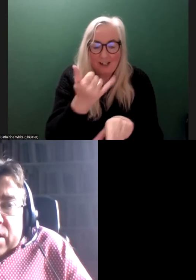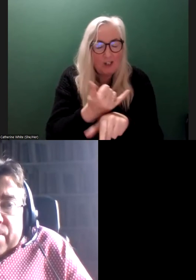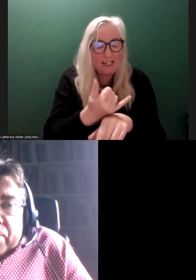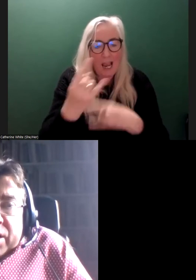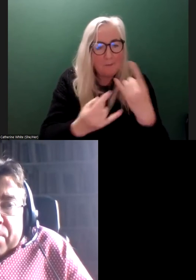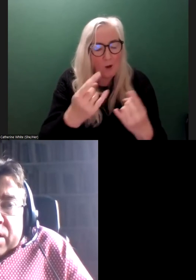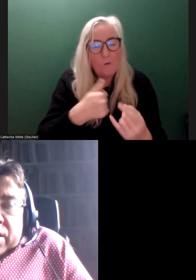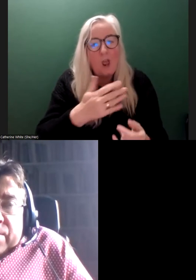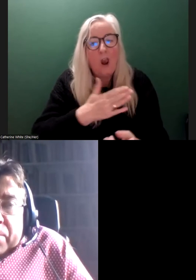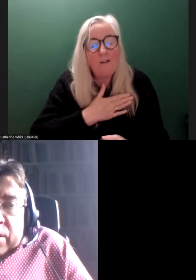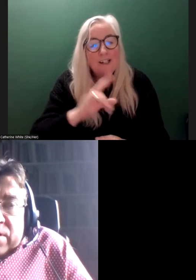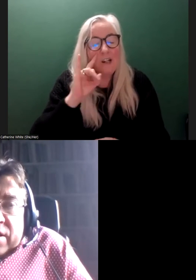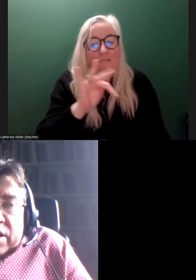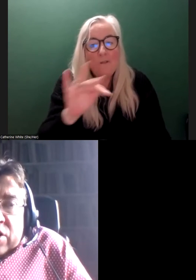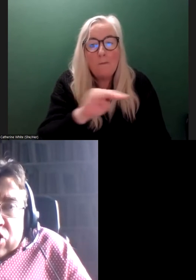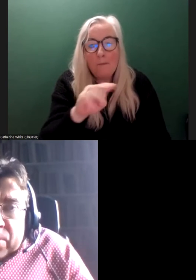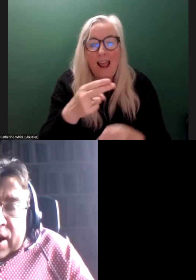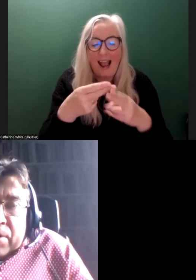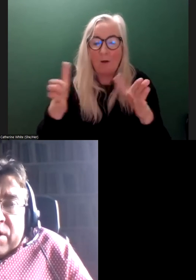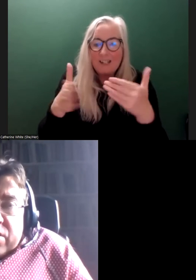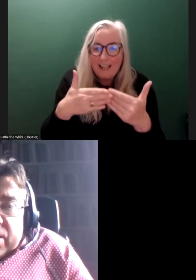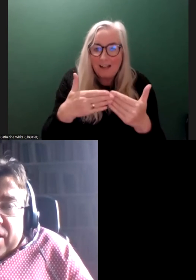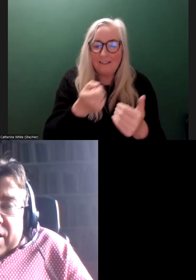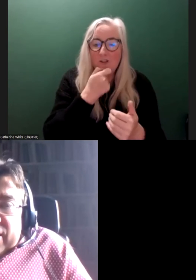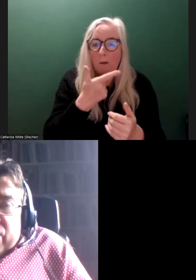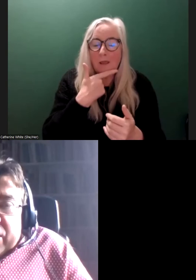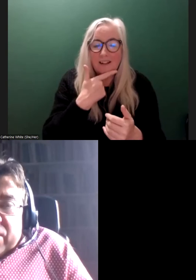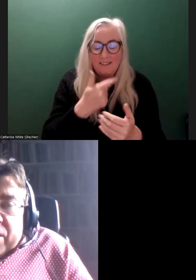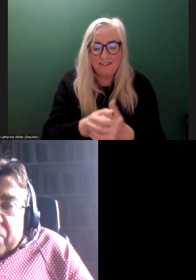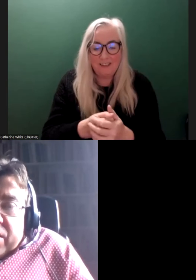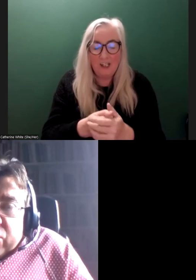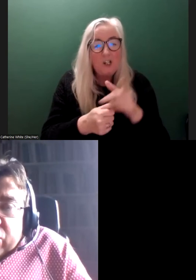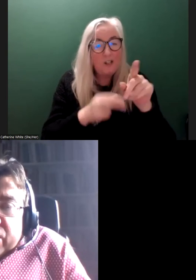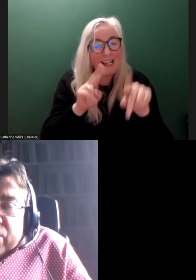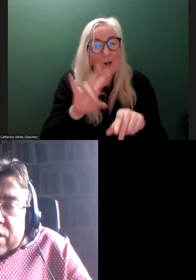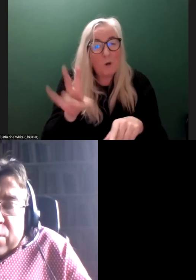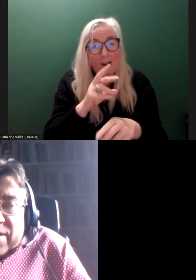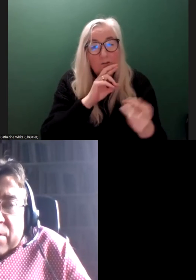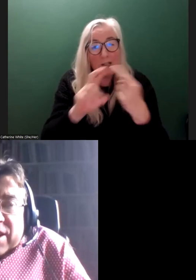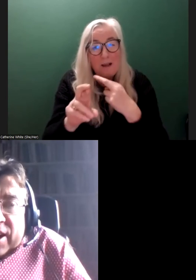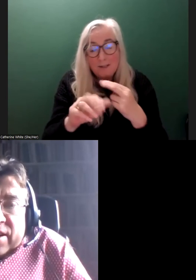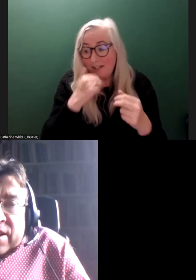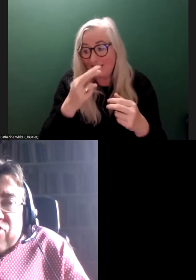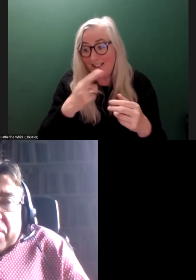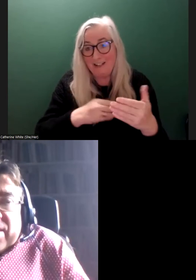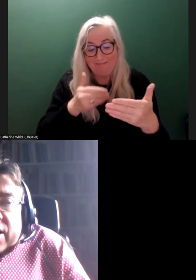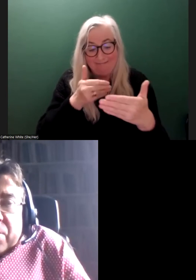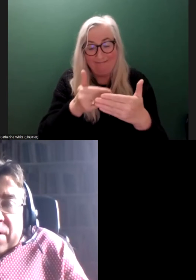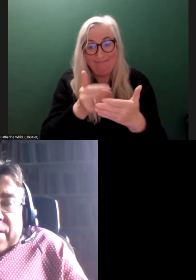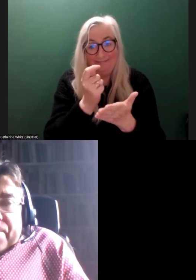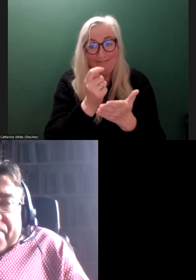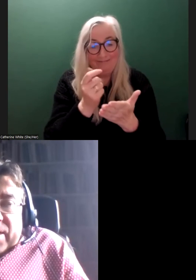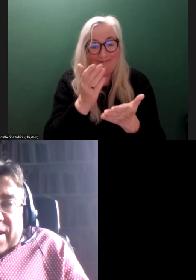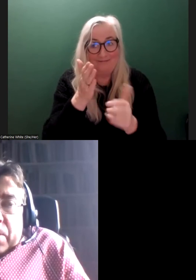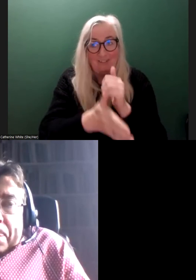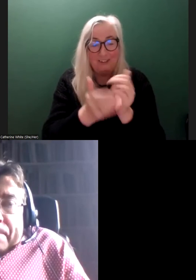Would love to hear from people from outside Dublin. And maybe you could give a quick response, because we're coming close now to the end, James. Thank you.